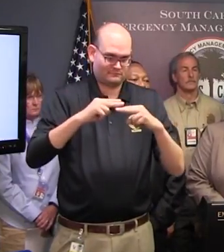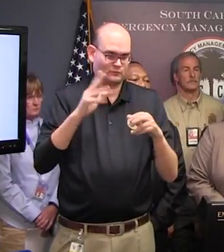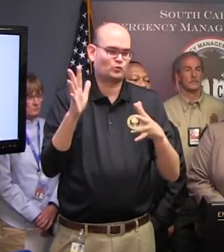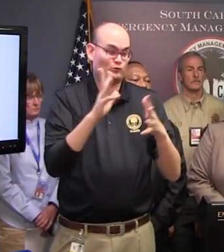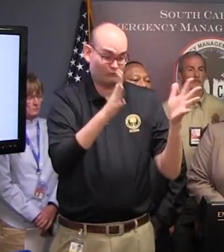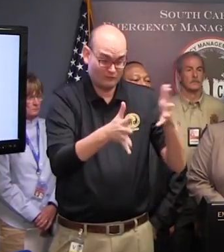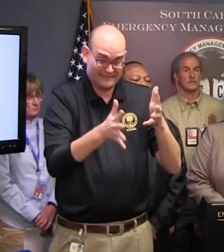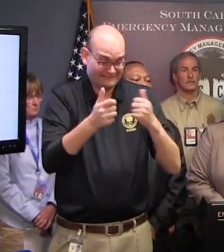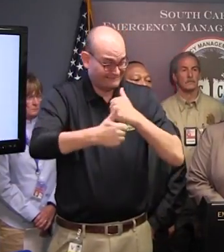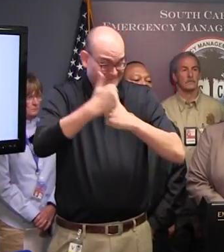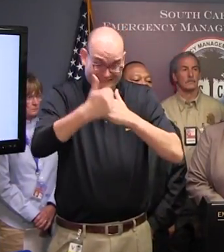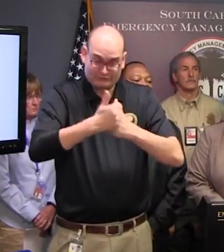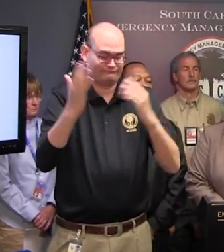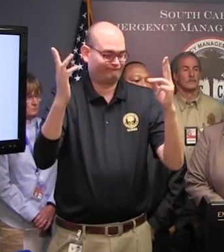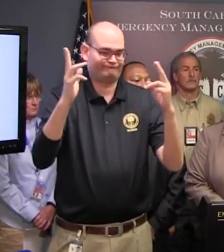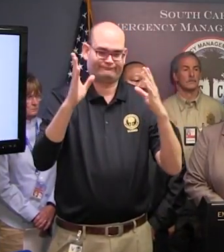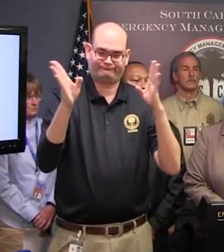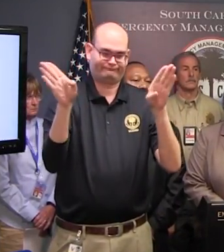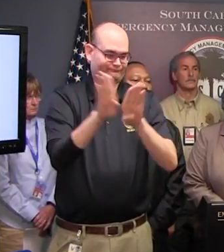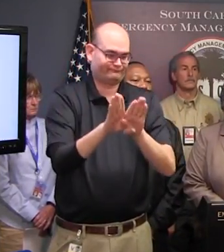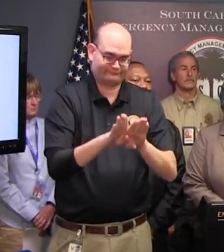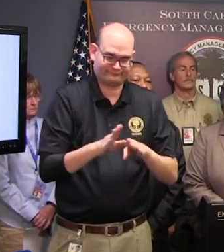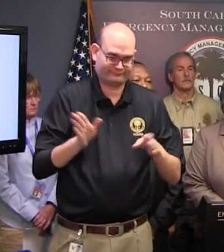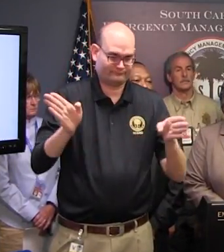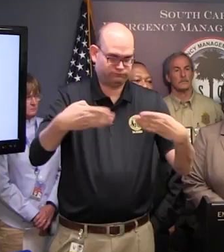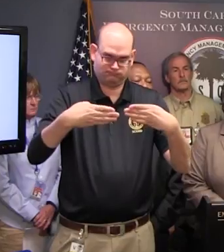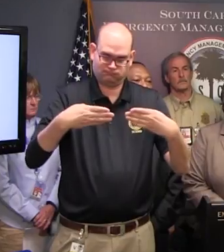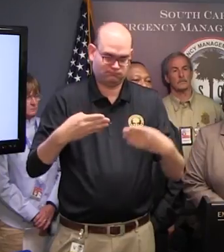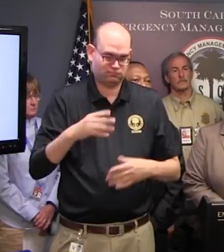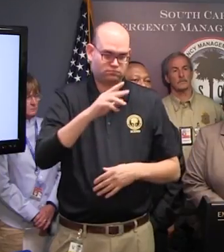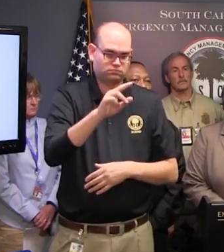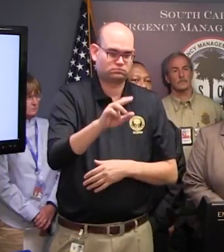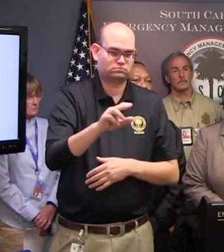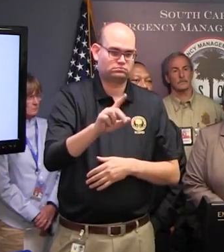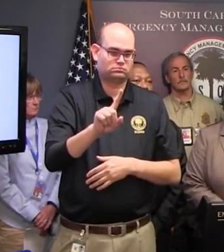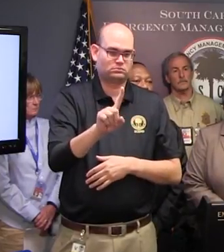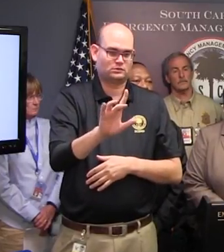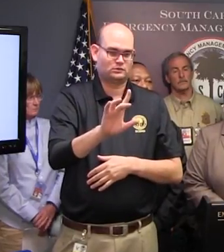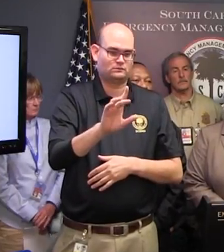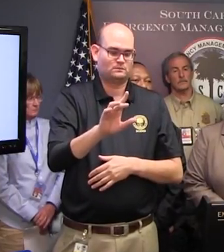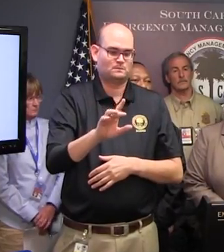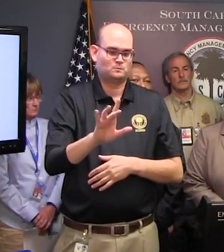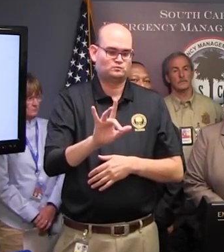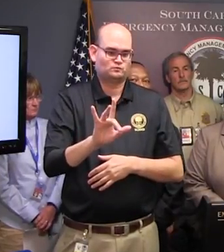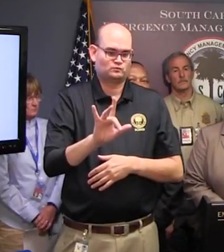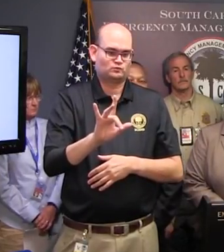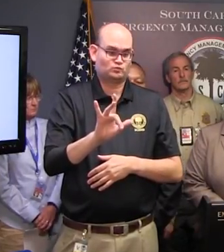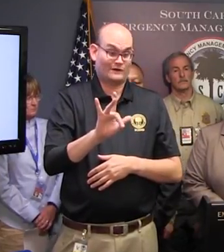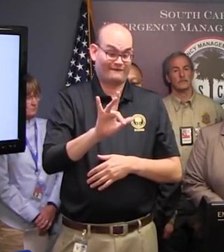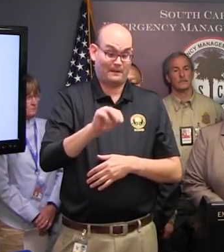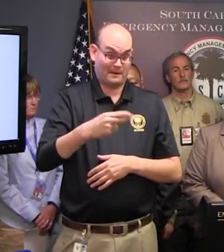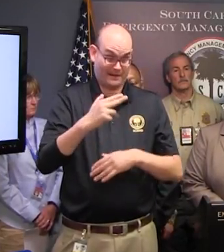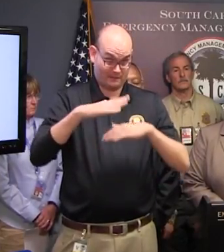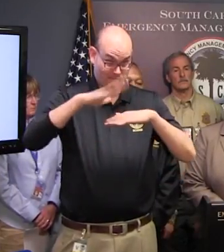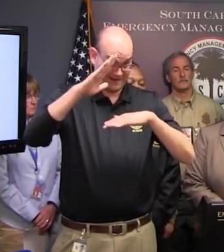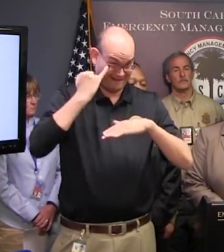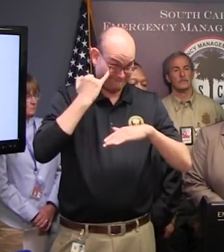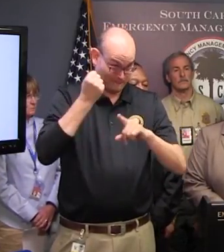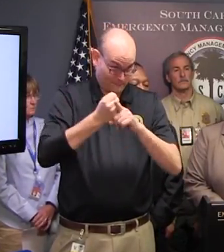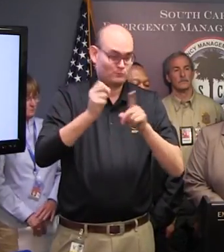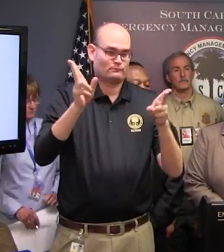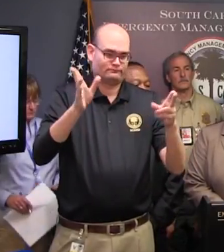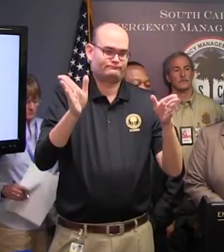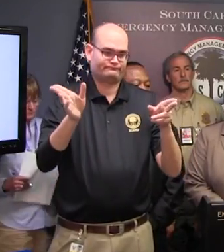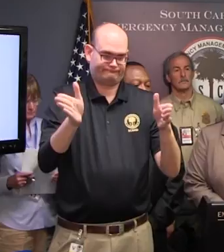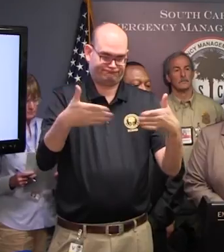25 miles per hour or more sustained. We're keeping an eye on the high-level bridges, that would be the Ravenel Bridge and some others along the coast,